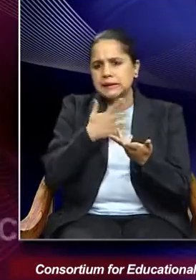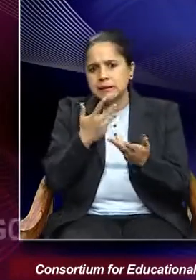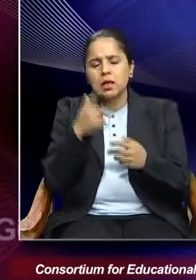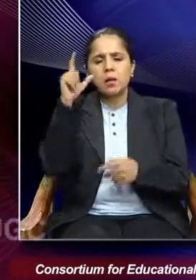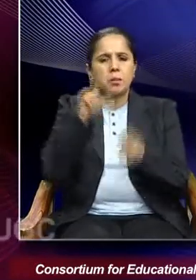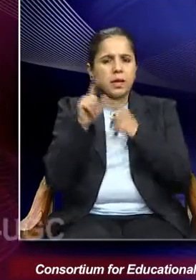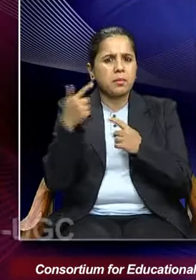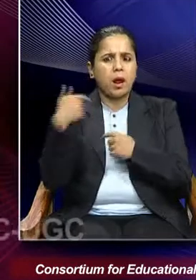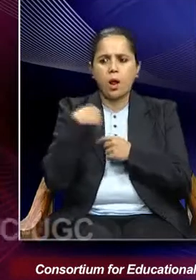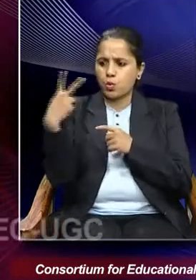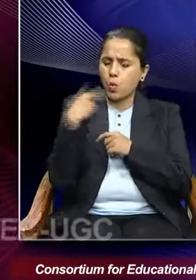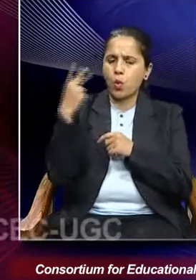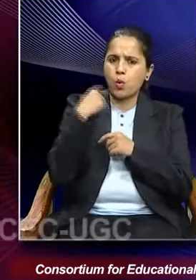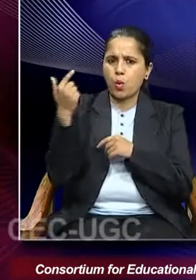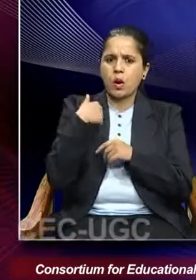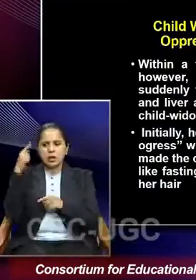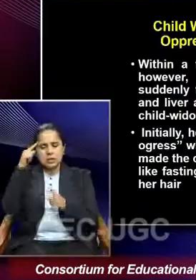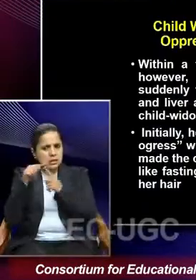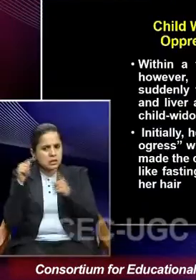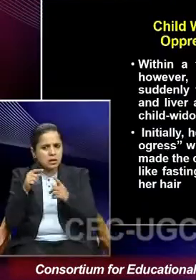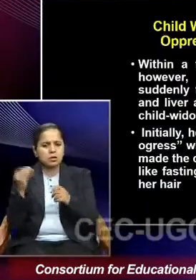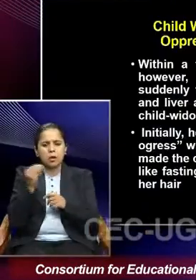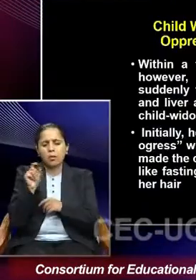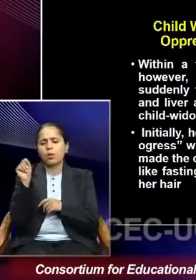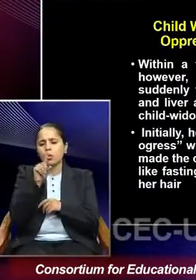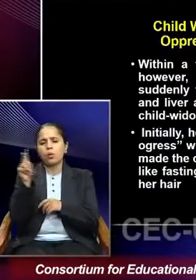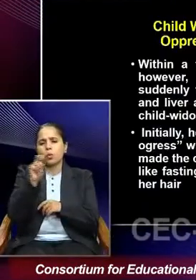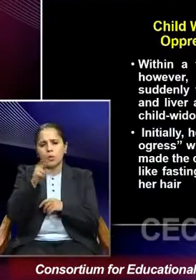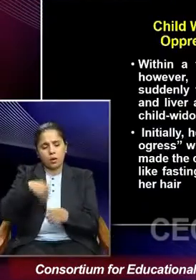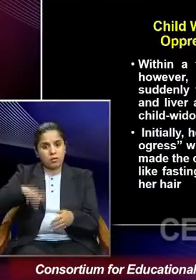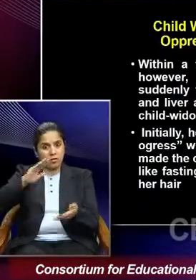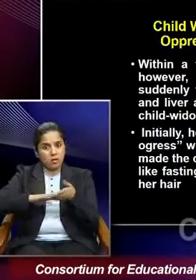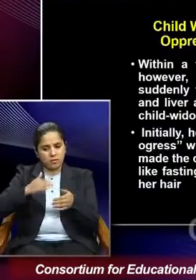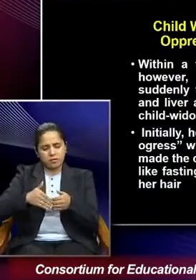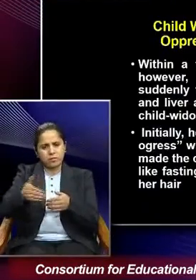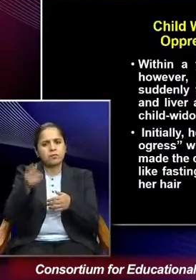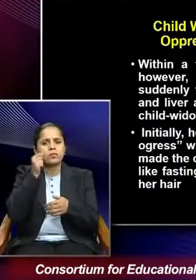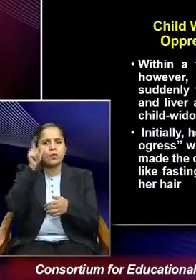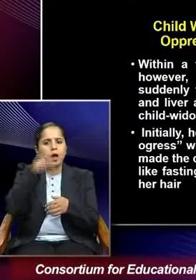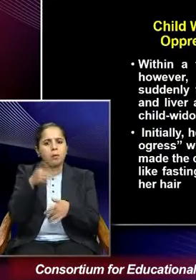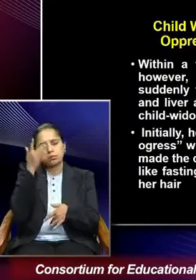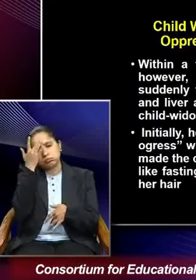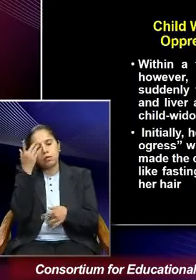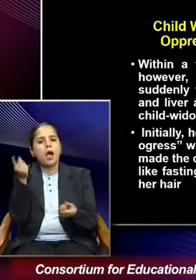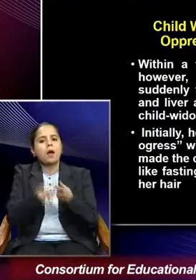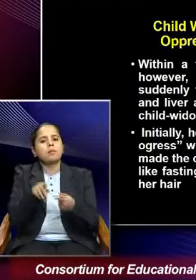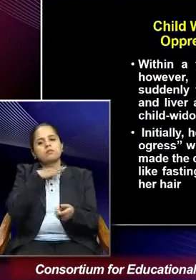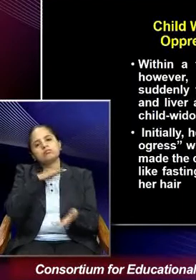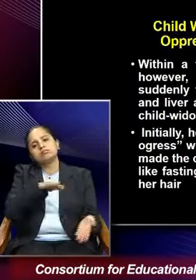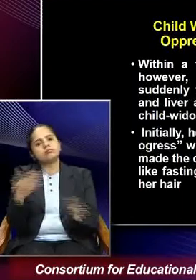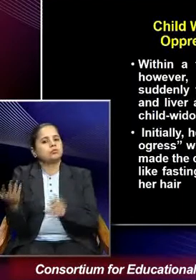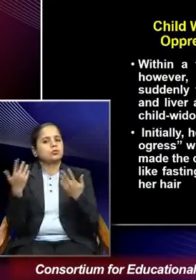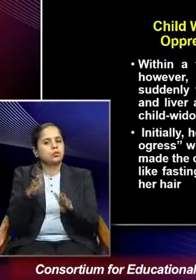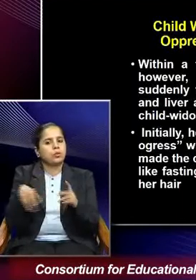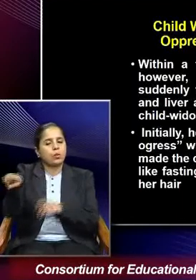Within a few months of her marriage, the husband suddenly fell ill and died of